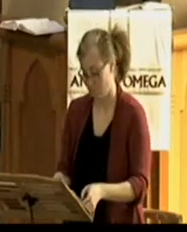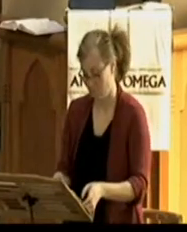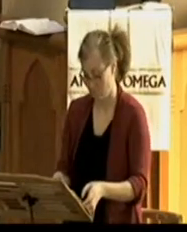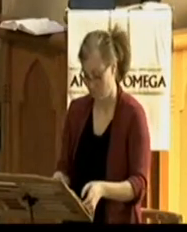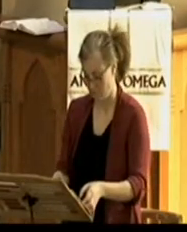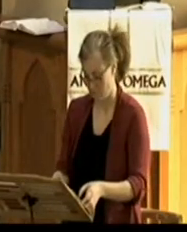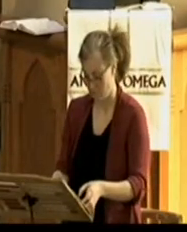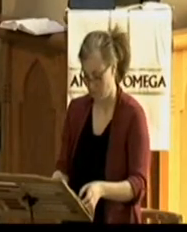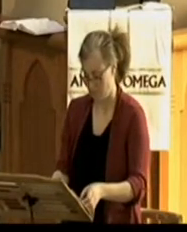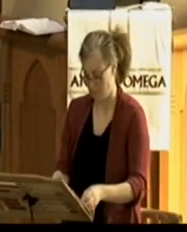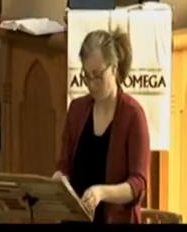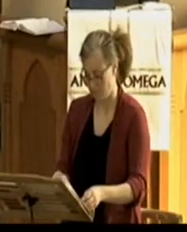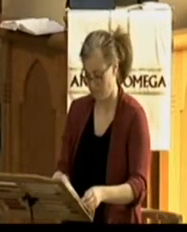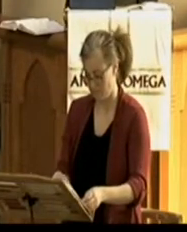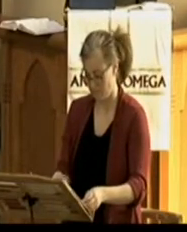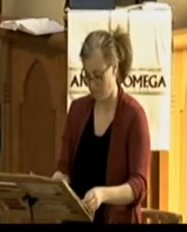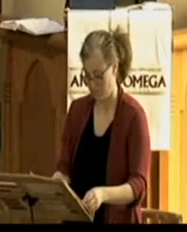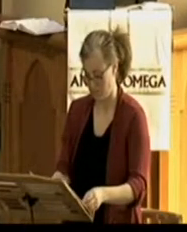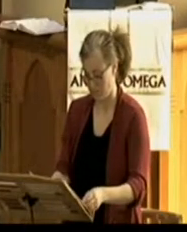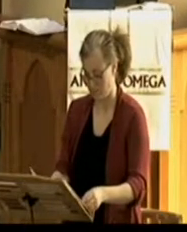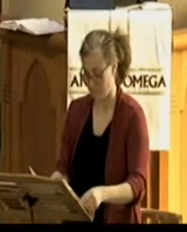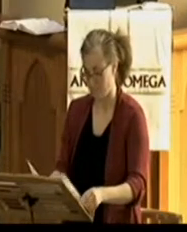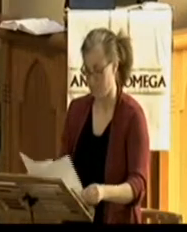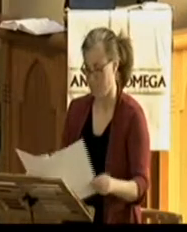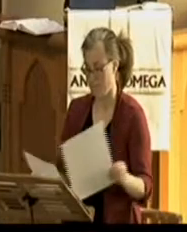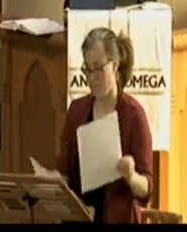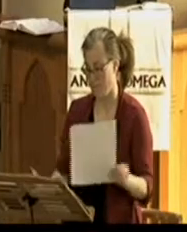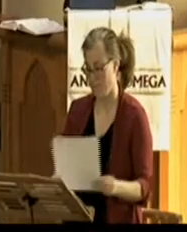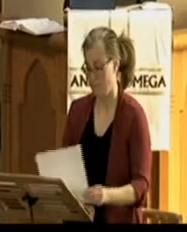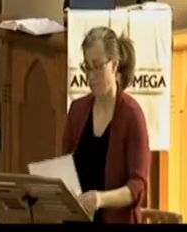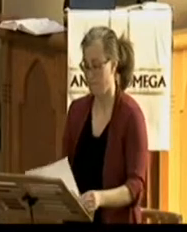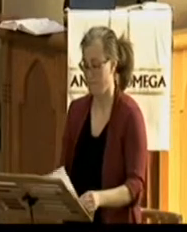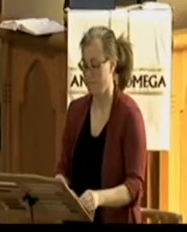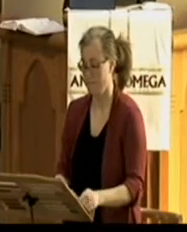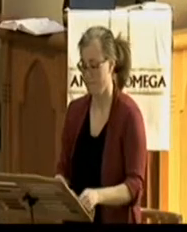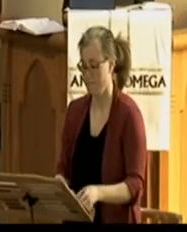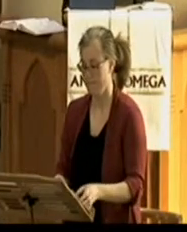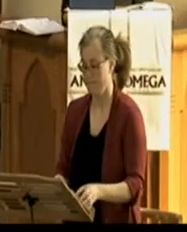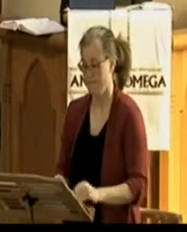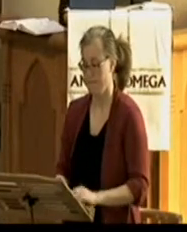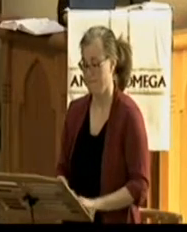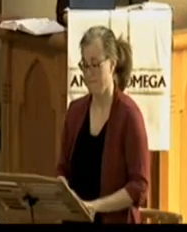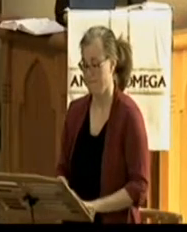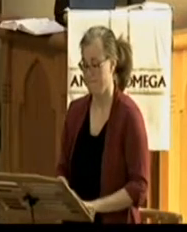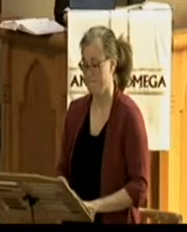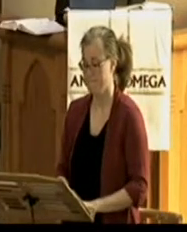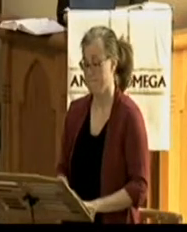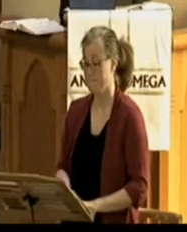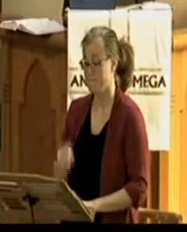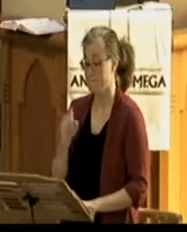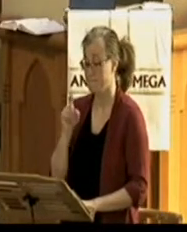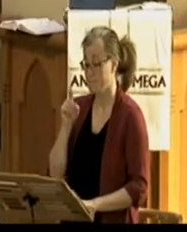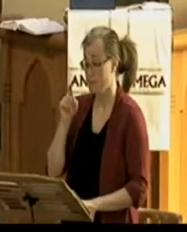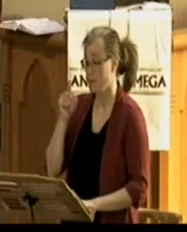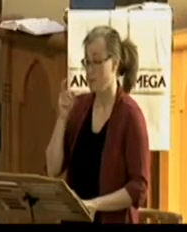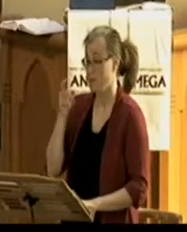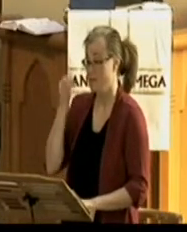ask us questions. I pray that I never do that to you. If I do, challenge me as your pastor. But ask me those questions.